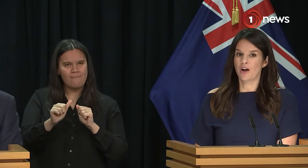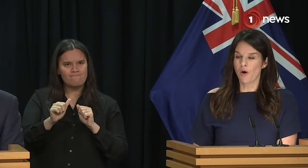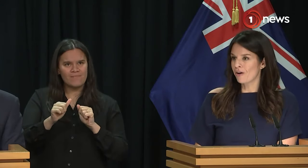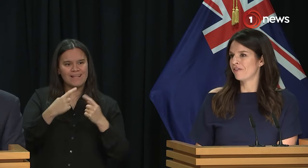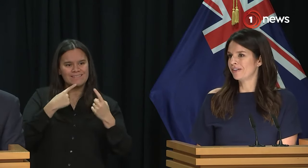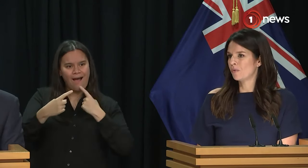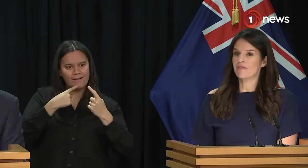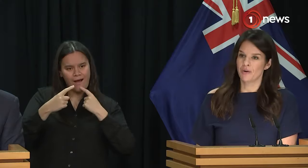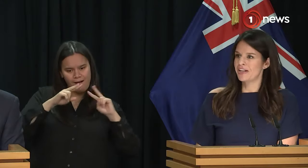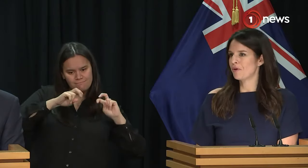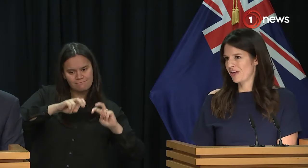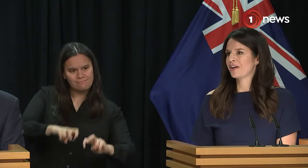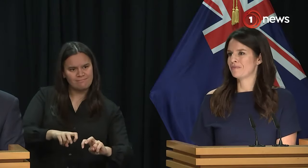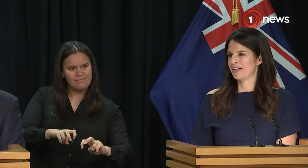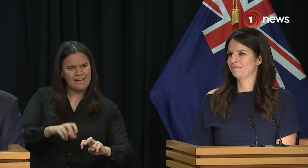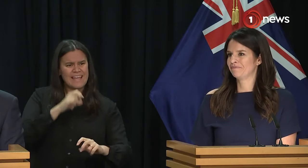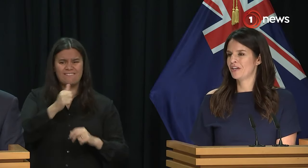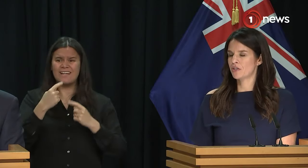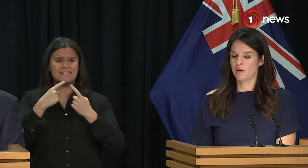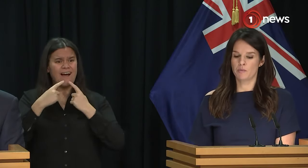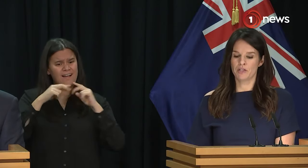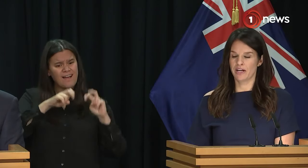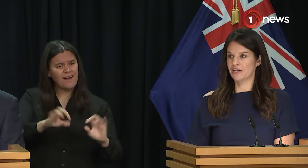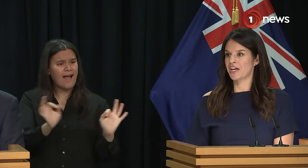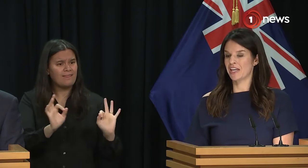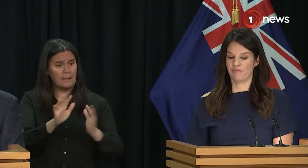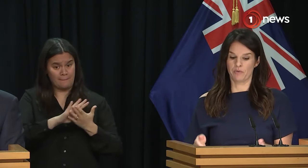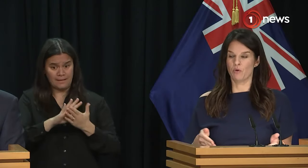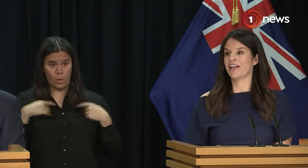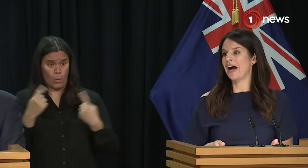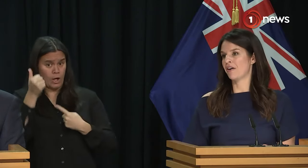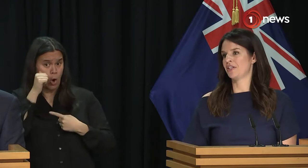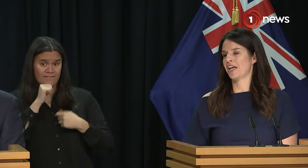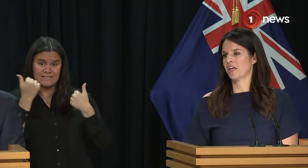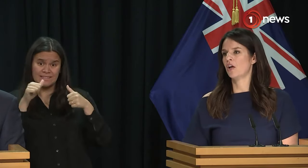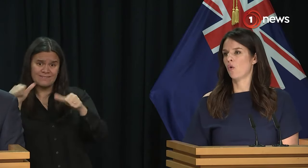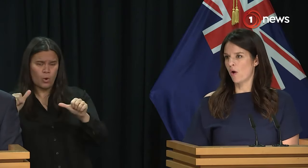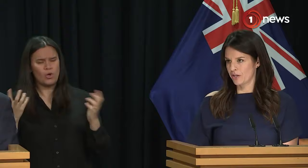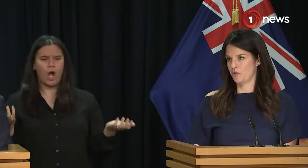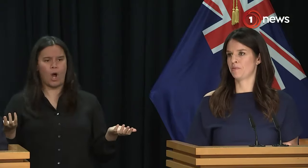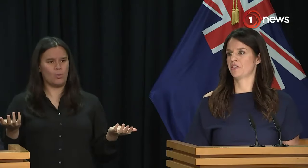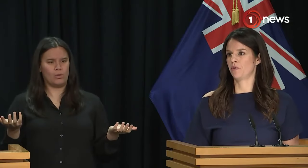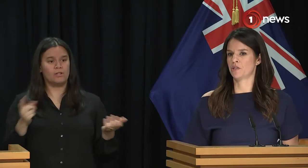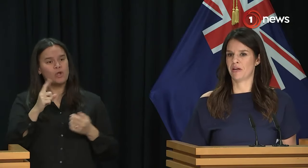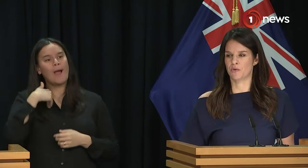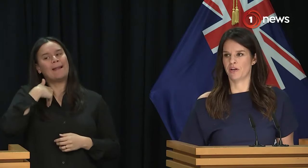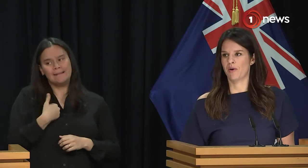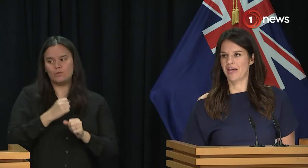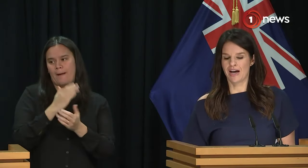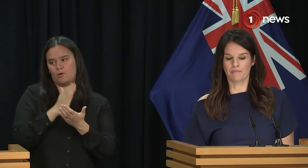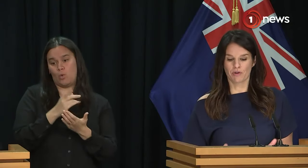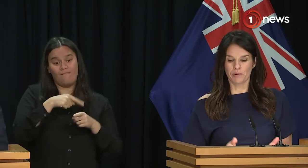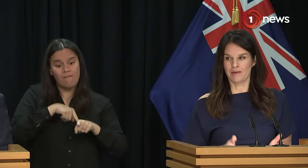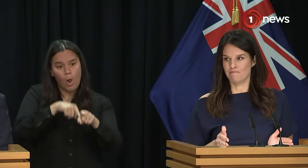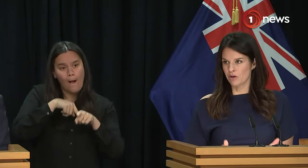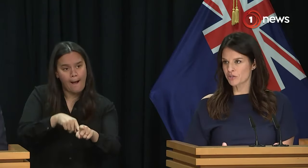learning support. quite often, we have no idea what the outcomes are. So we will be undertaking, in fact, we already are undertaking, quite a huge piece of work to make sure that